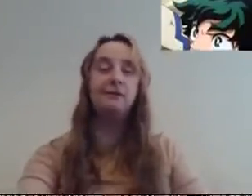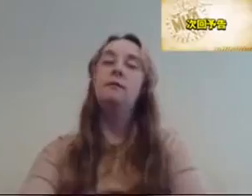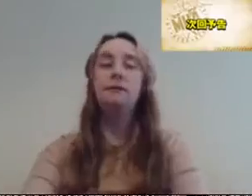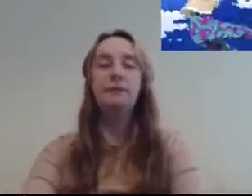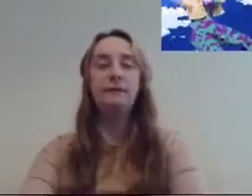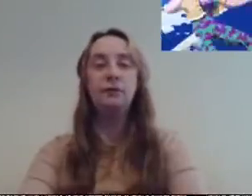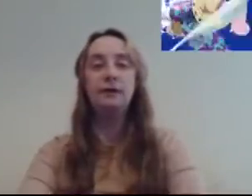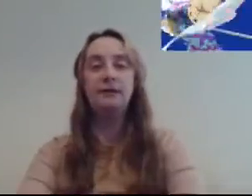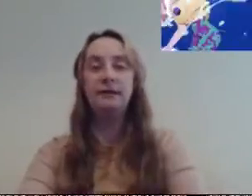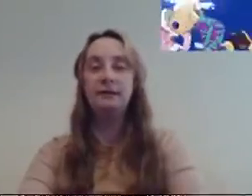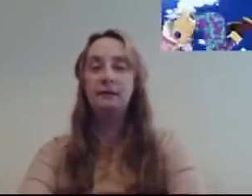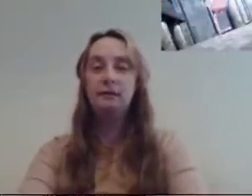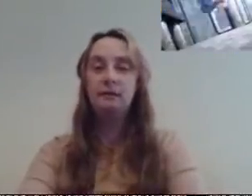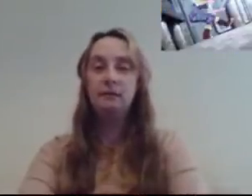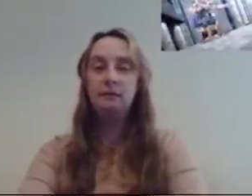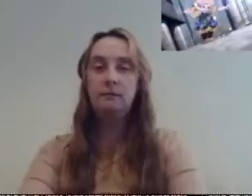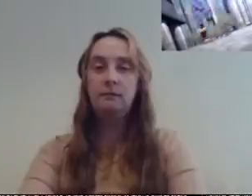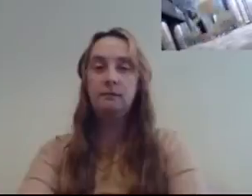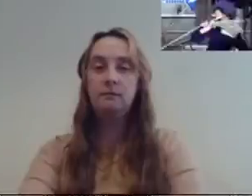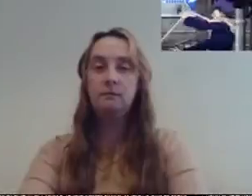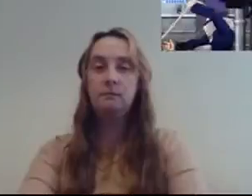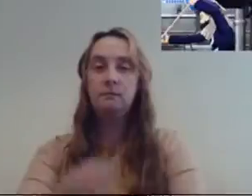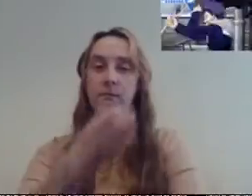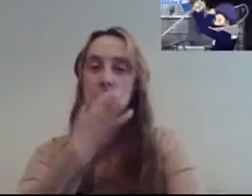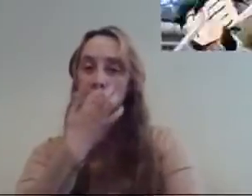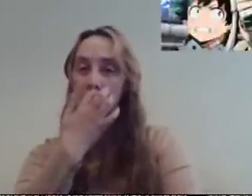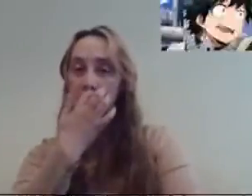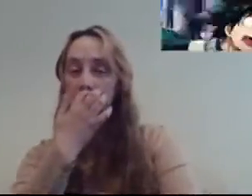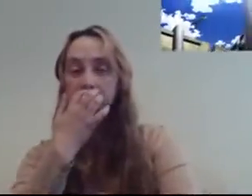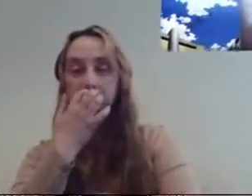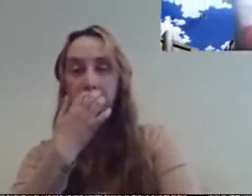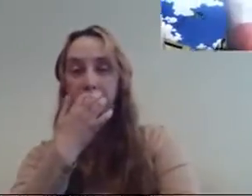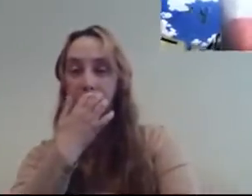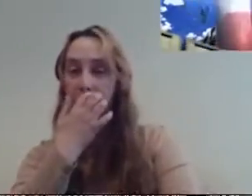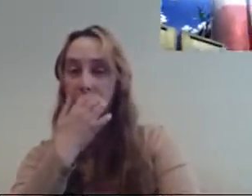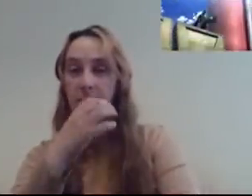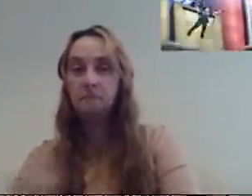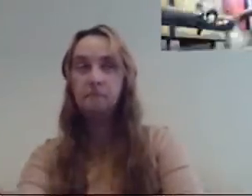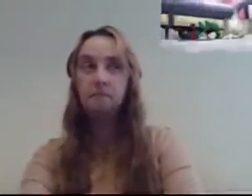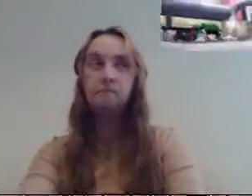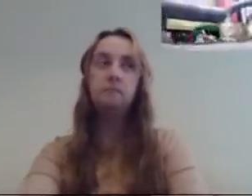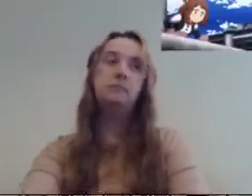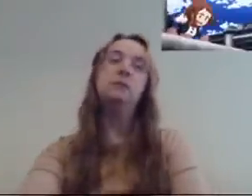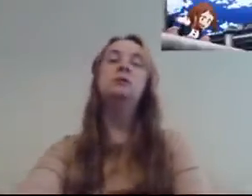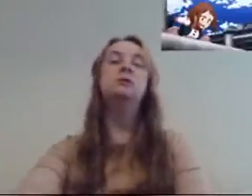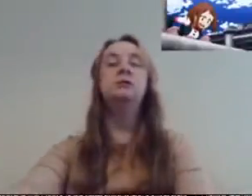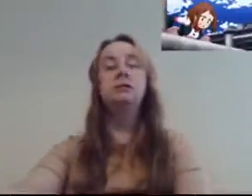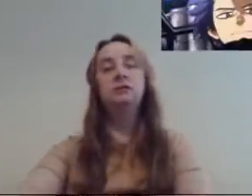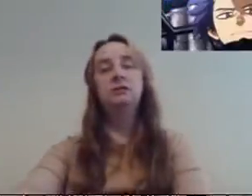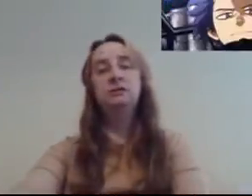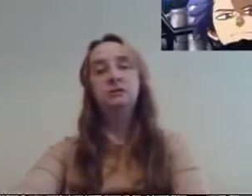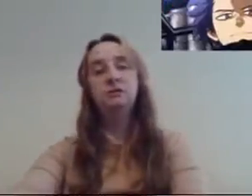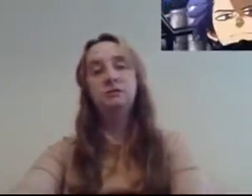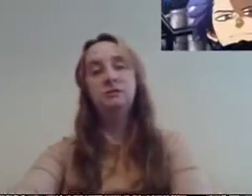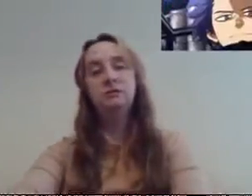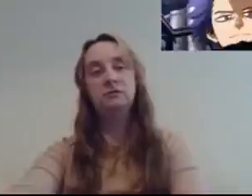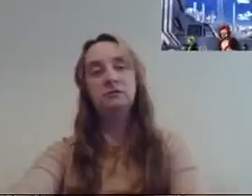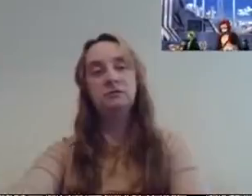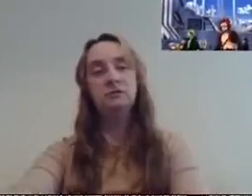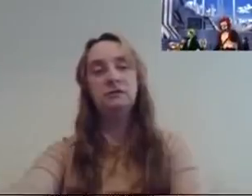here's the preview one for all suddenly went out of control it's dangerous to keep using my quirk but i